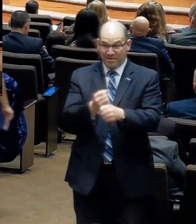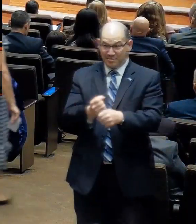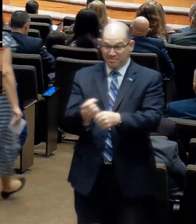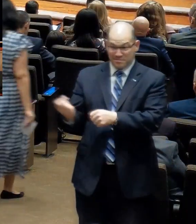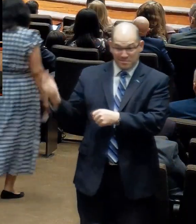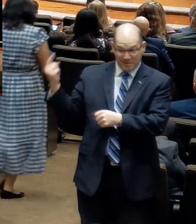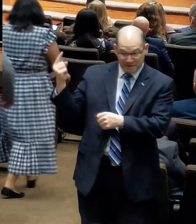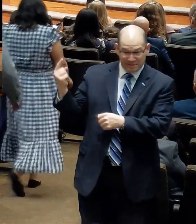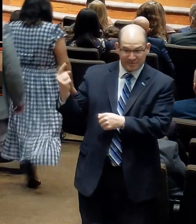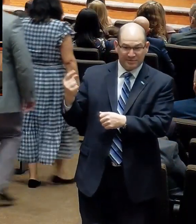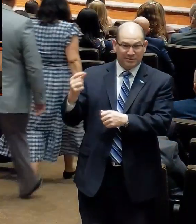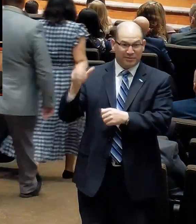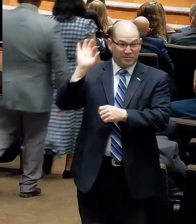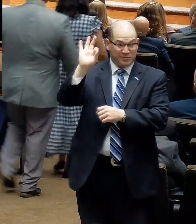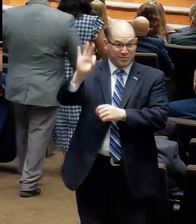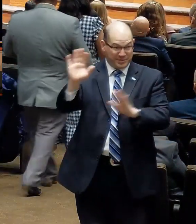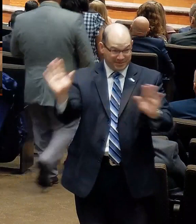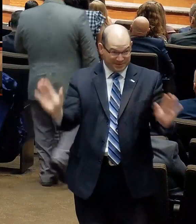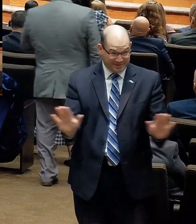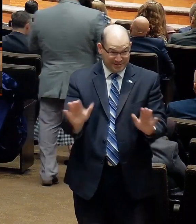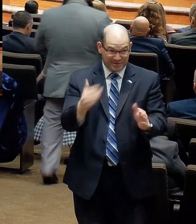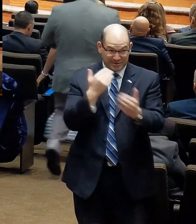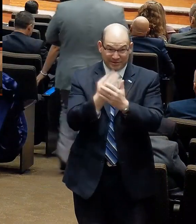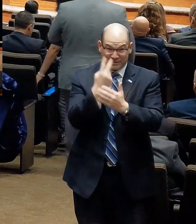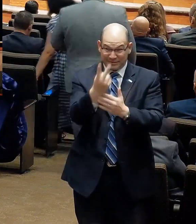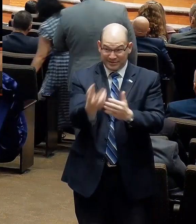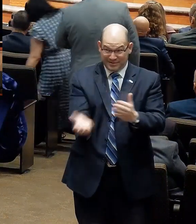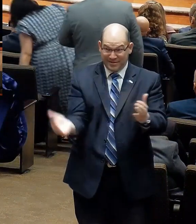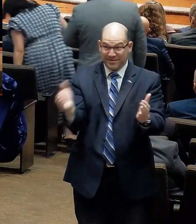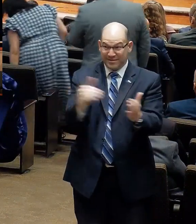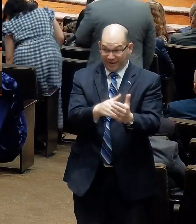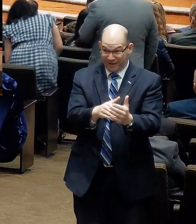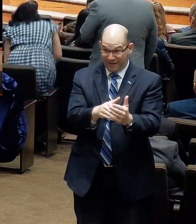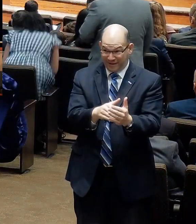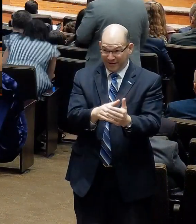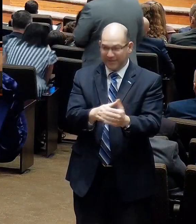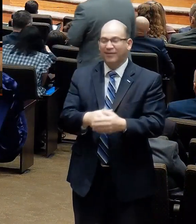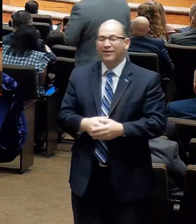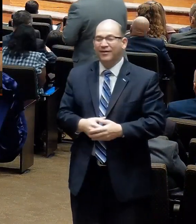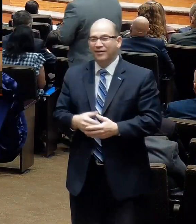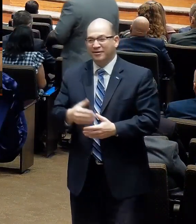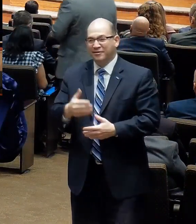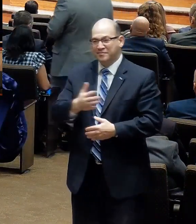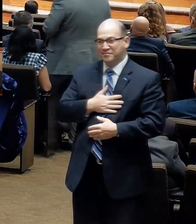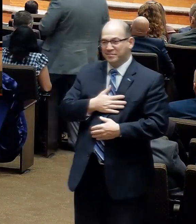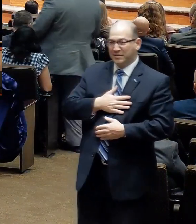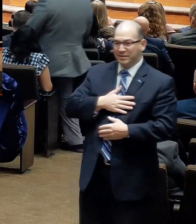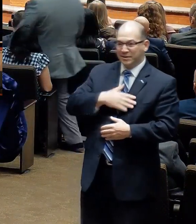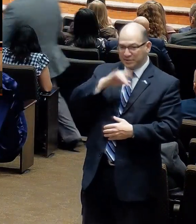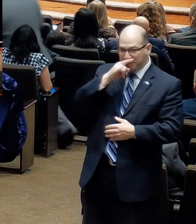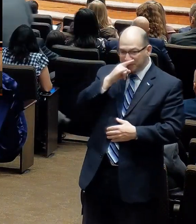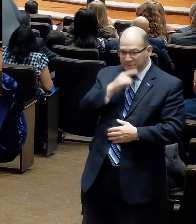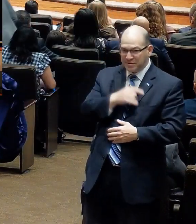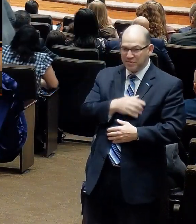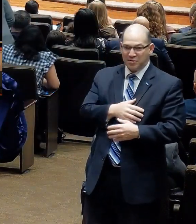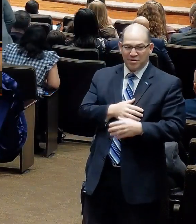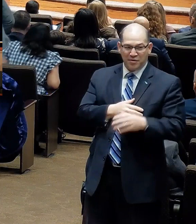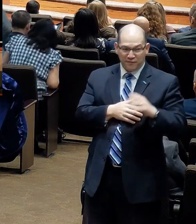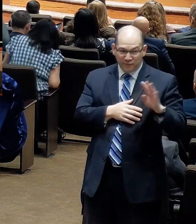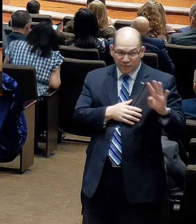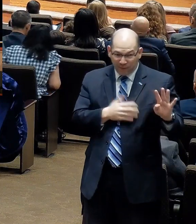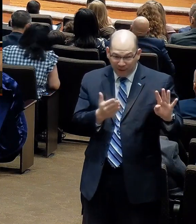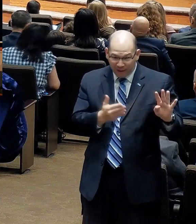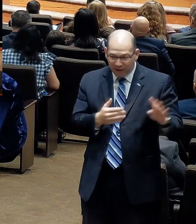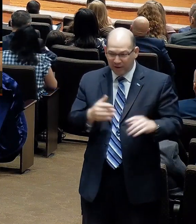and privilege it is to be back as we drove on to the property tonight. We have our four of our five children with us and my youngest son, Trey, he's seven